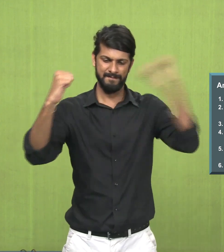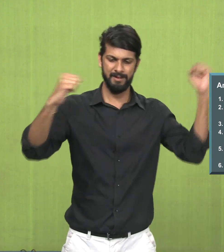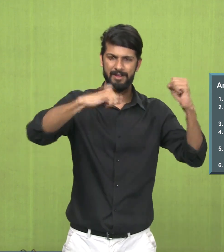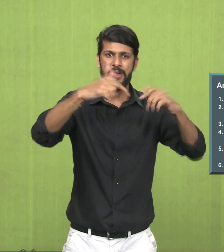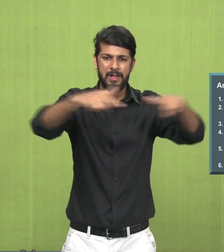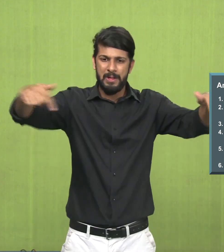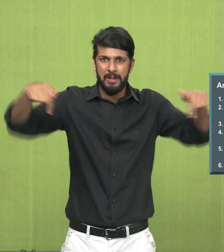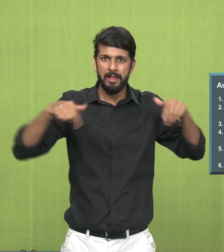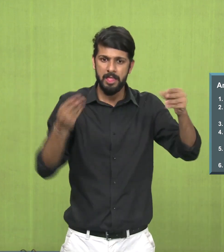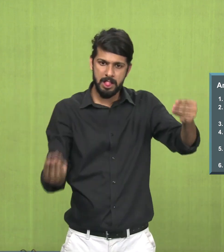cardboard.